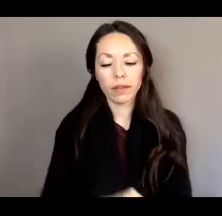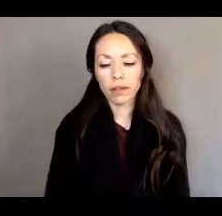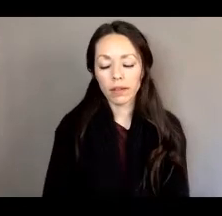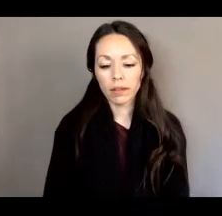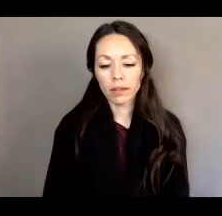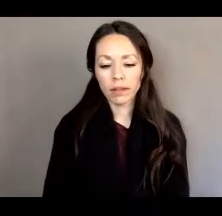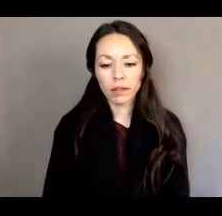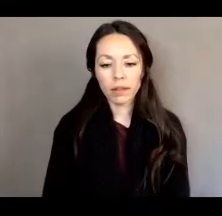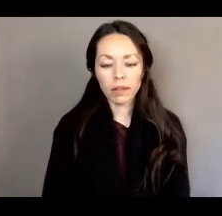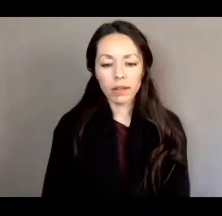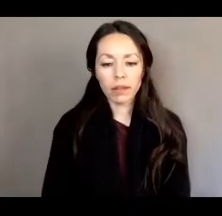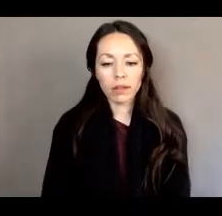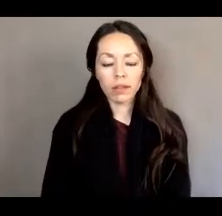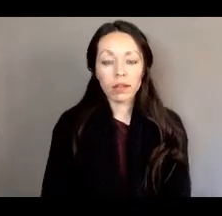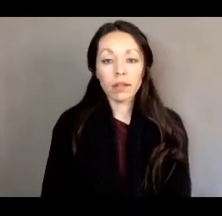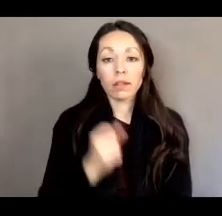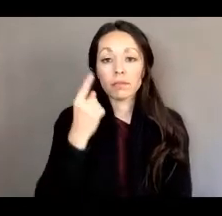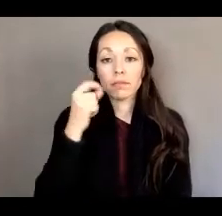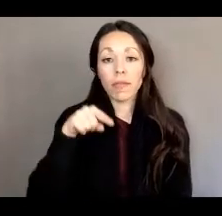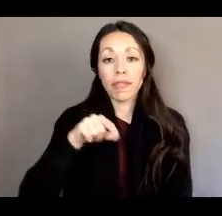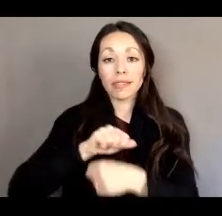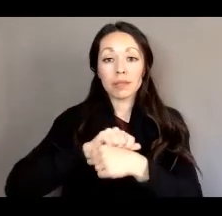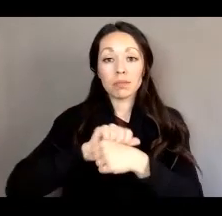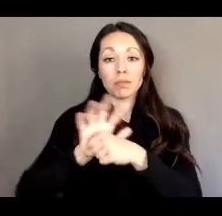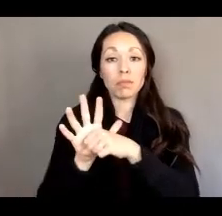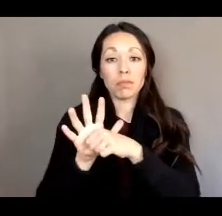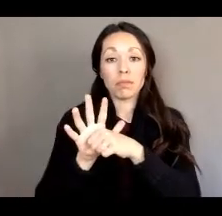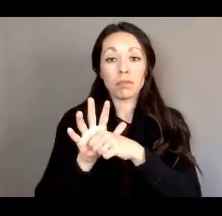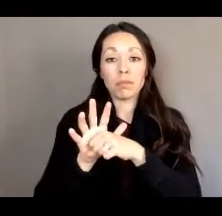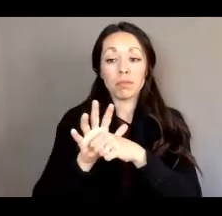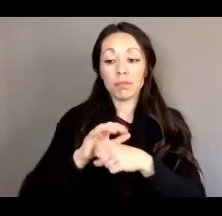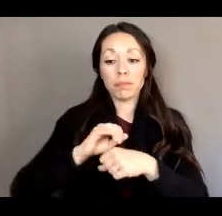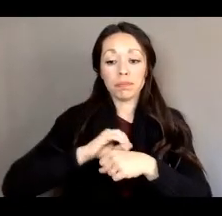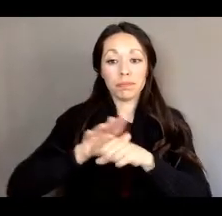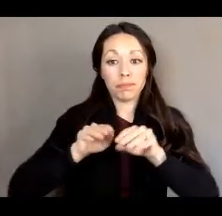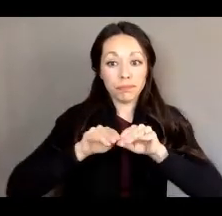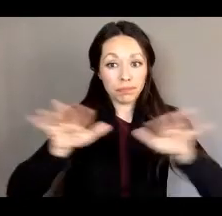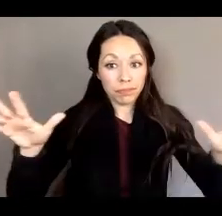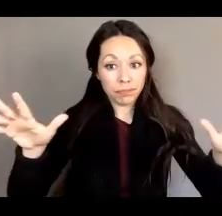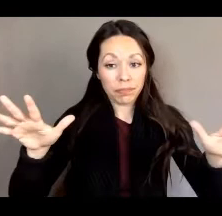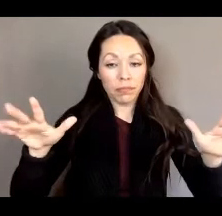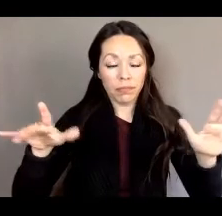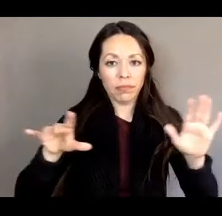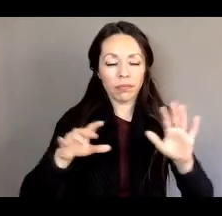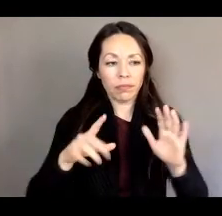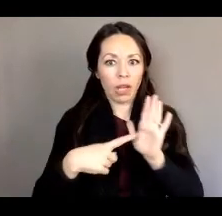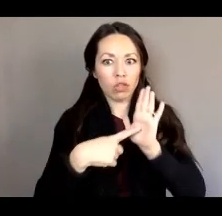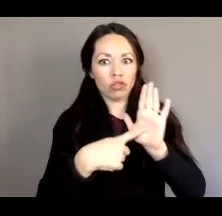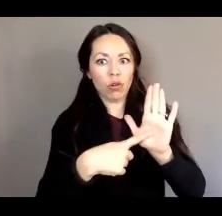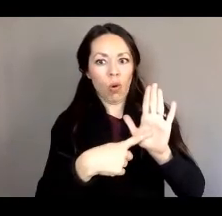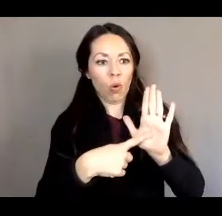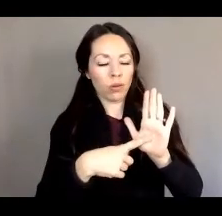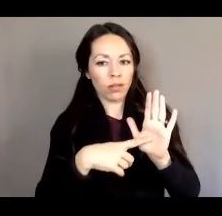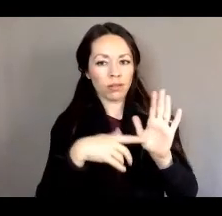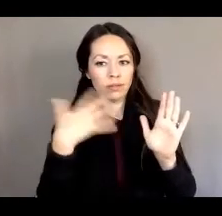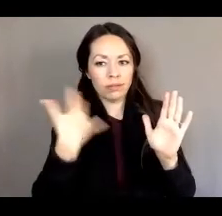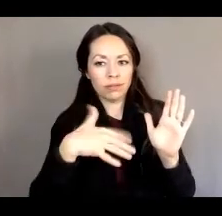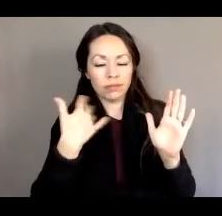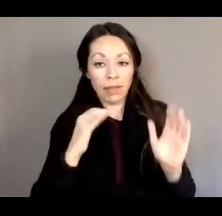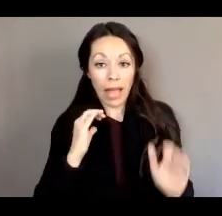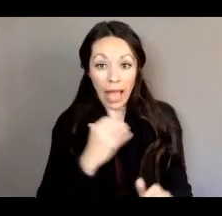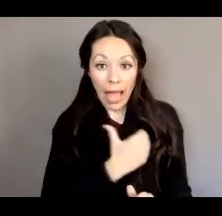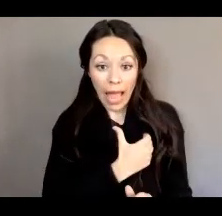that the pandemic, uh, the COVID pandemic highlighted was our unemployment